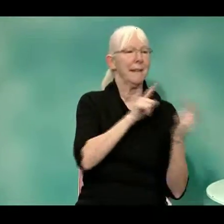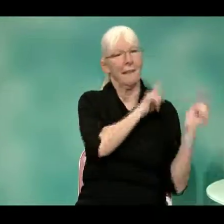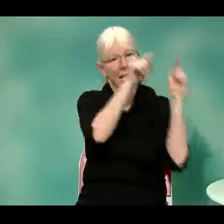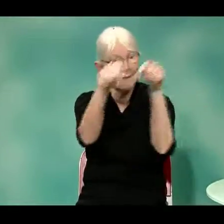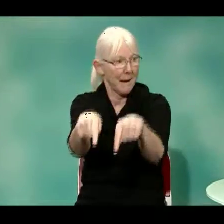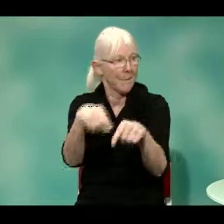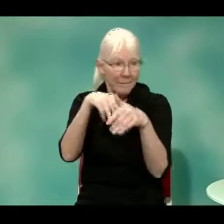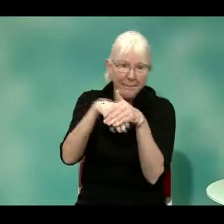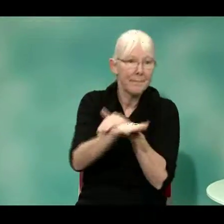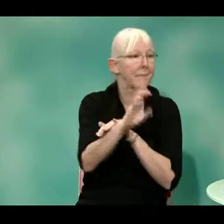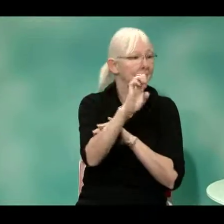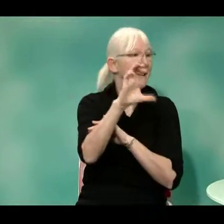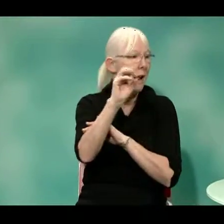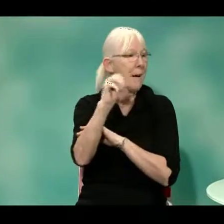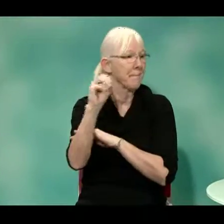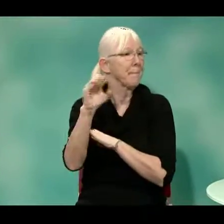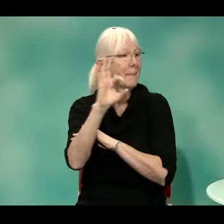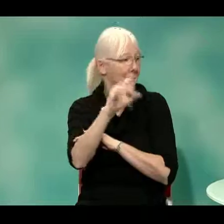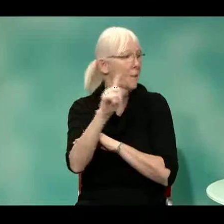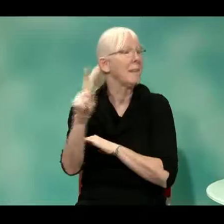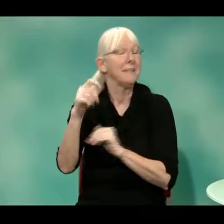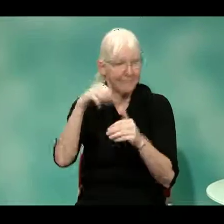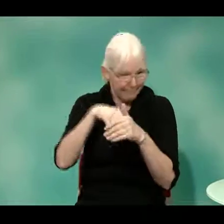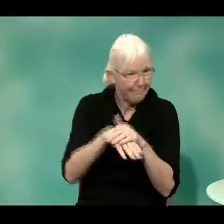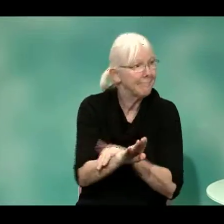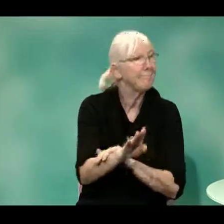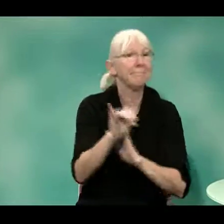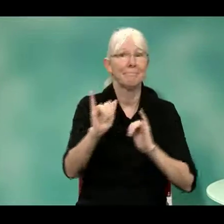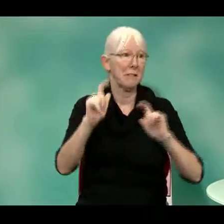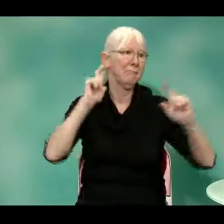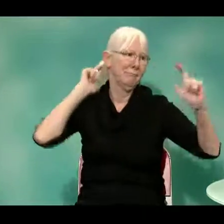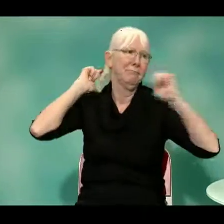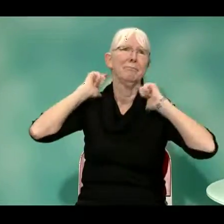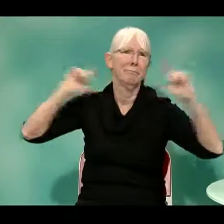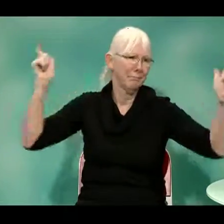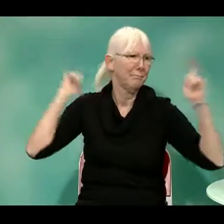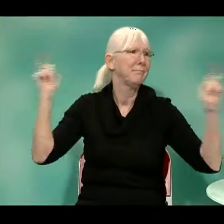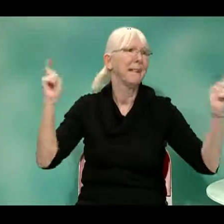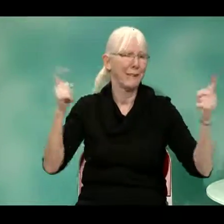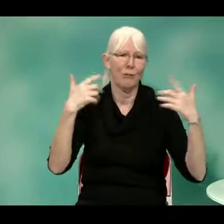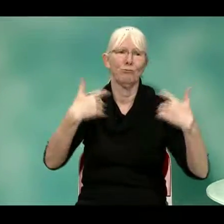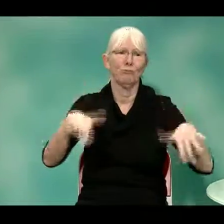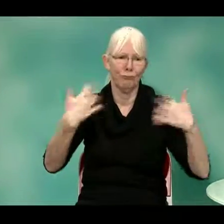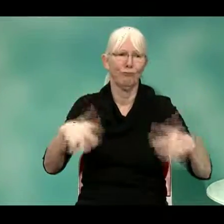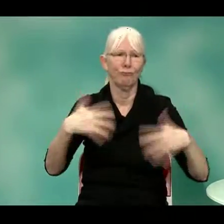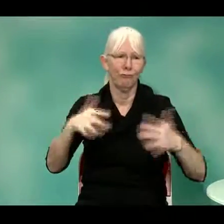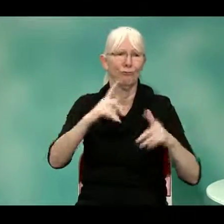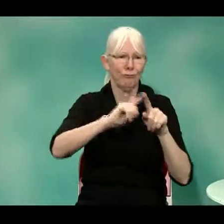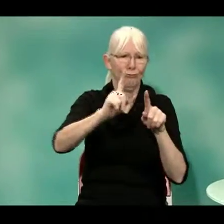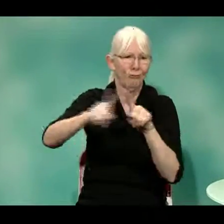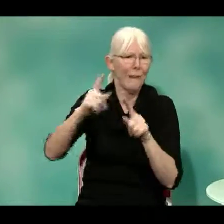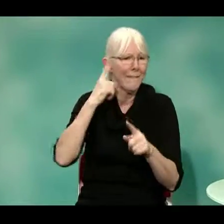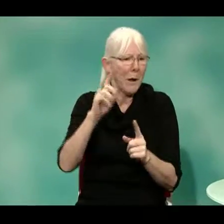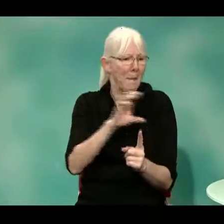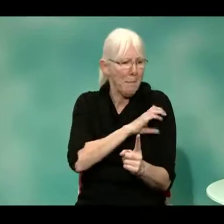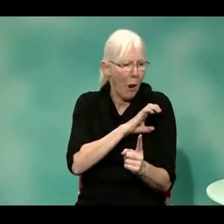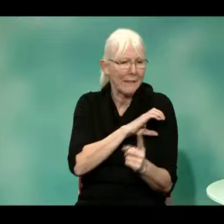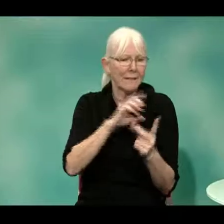present for that. So they did call me. I went into ECOM 911. It was a huge center with lots of different